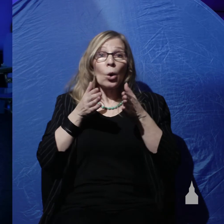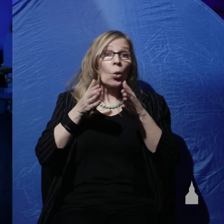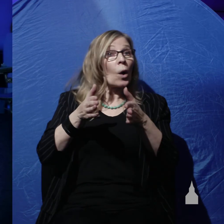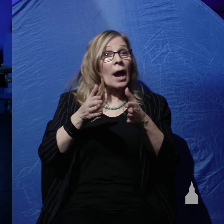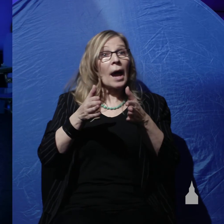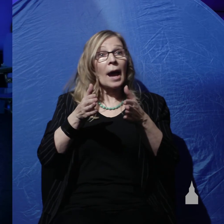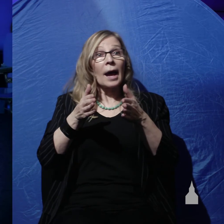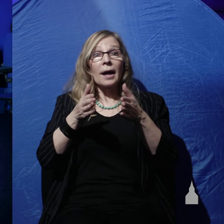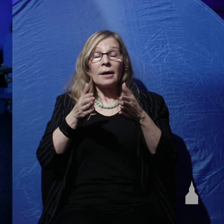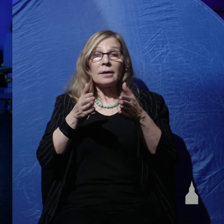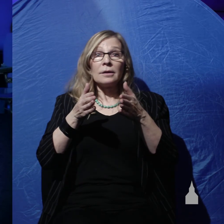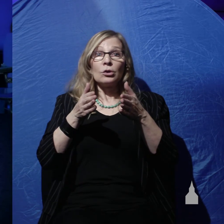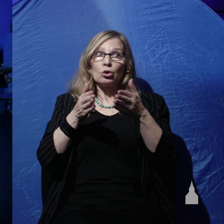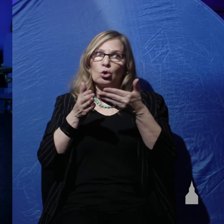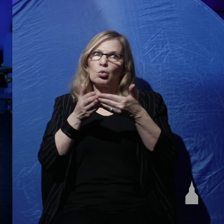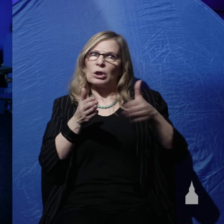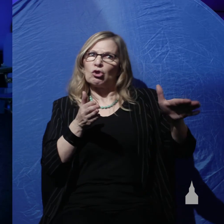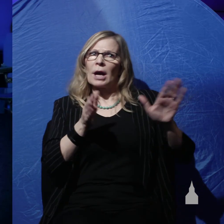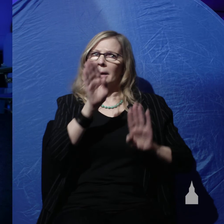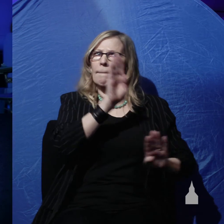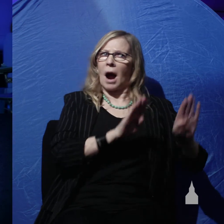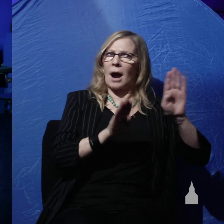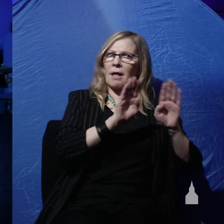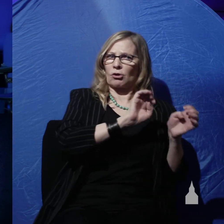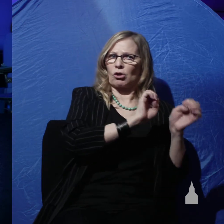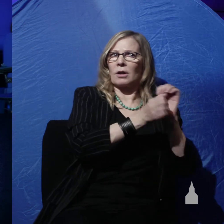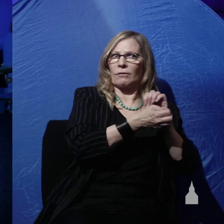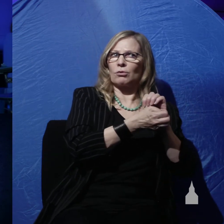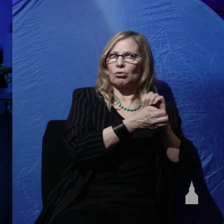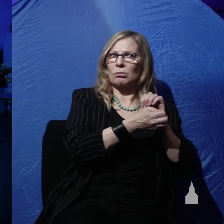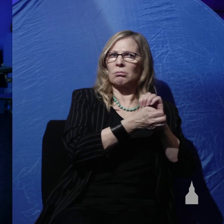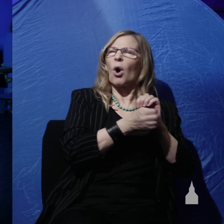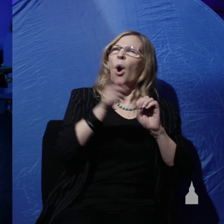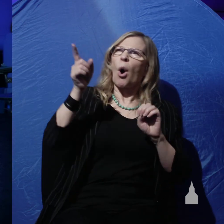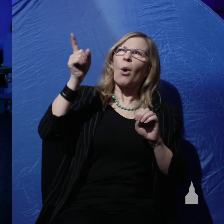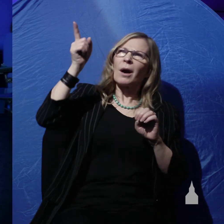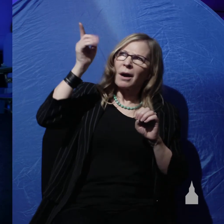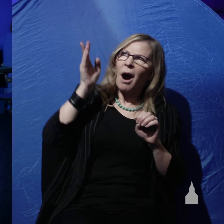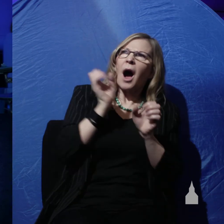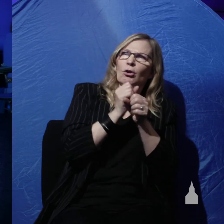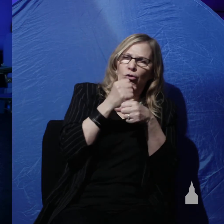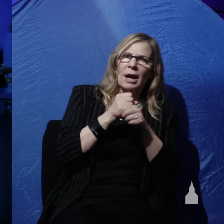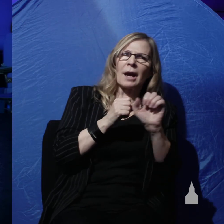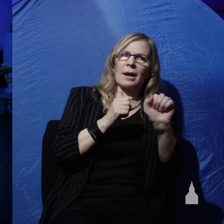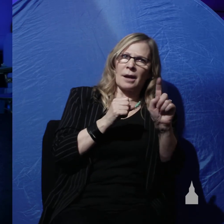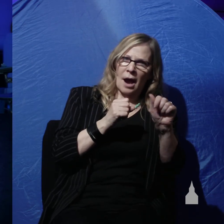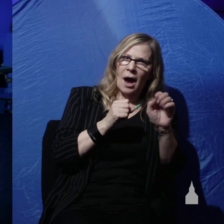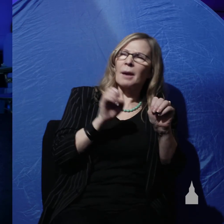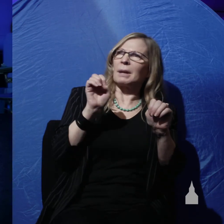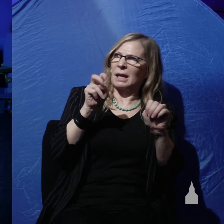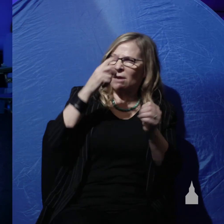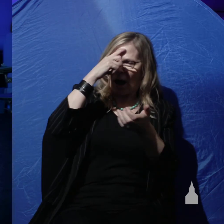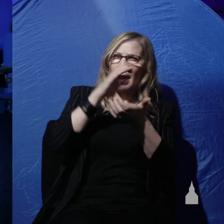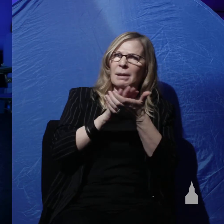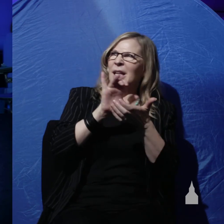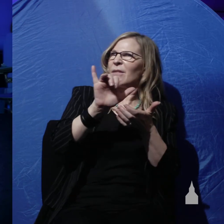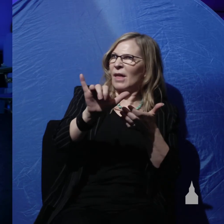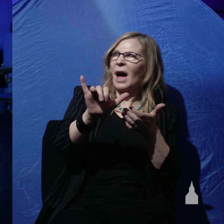biological evolution in other words to affirm that God supernaturally created Adam and Eve and different kinds of plants and